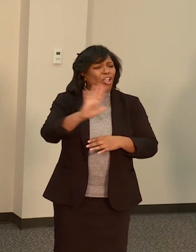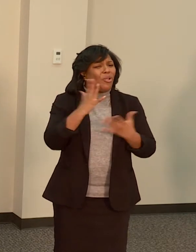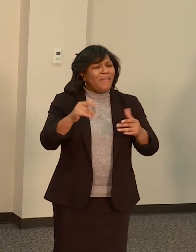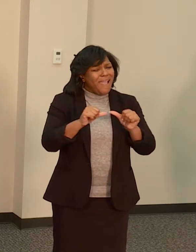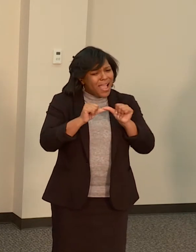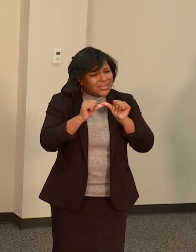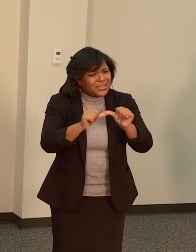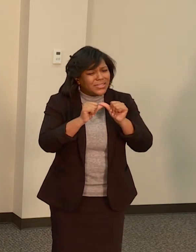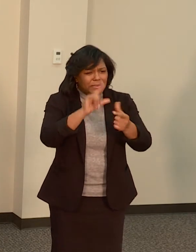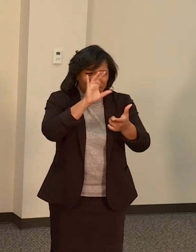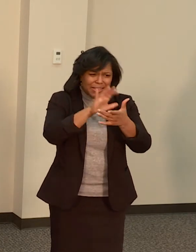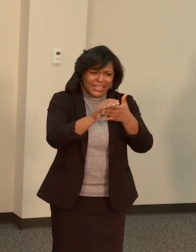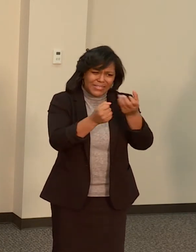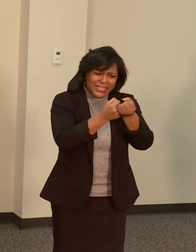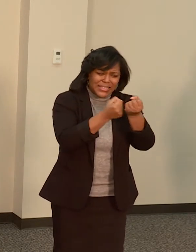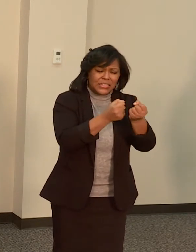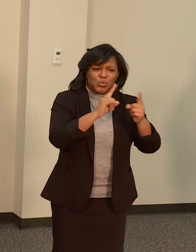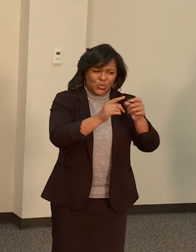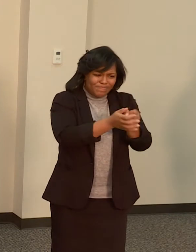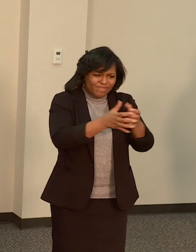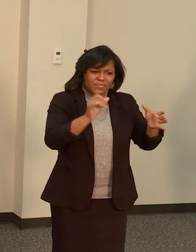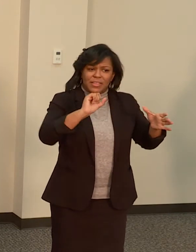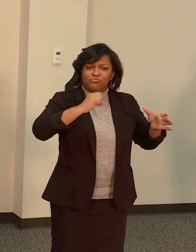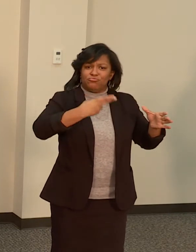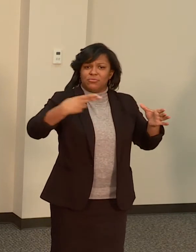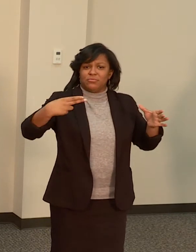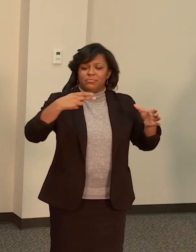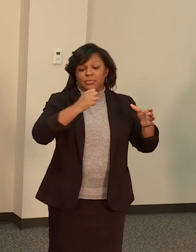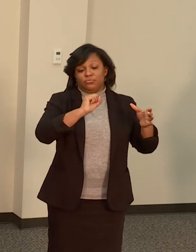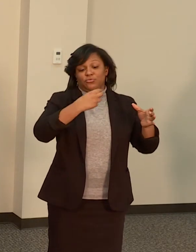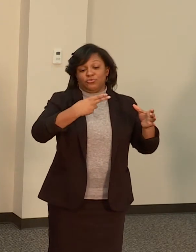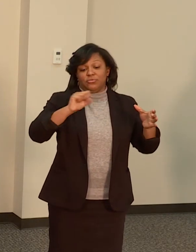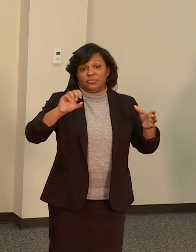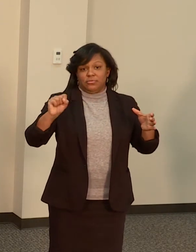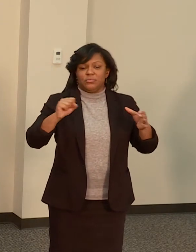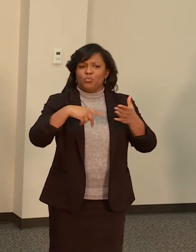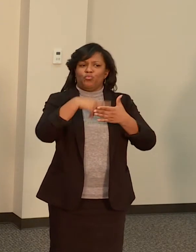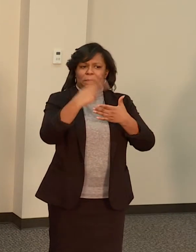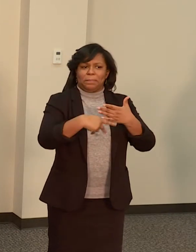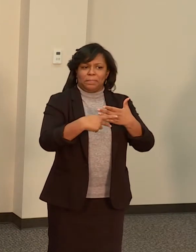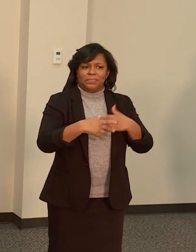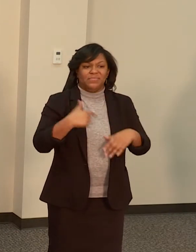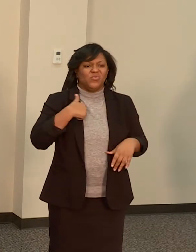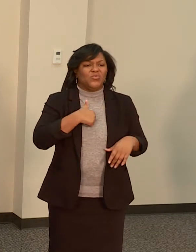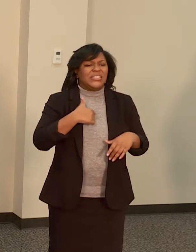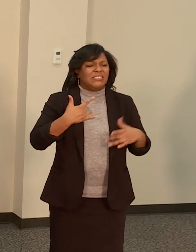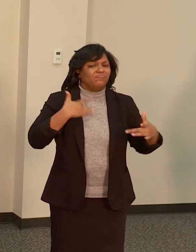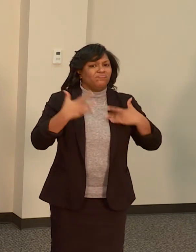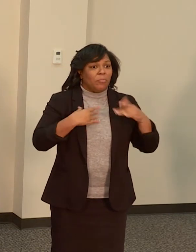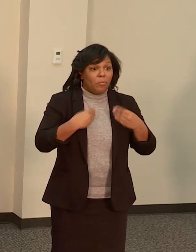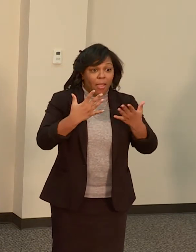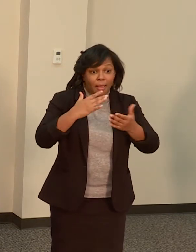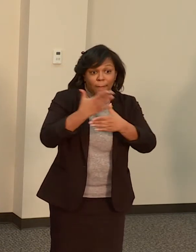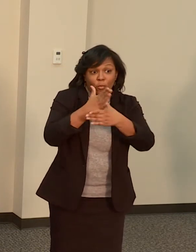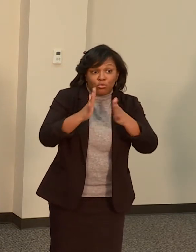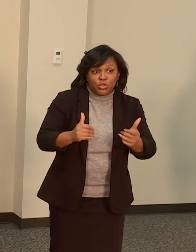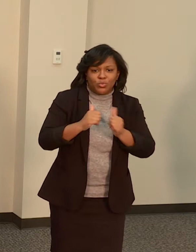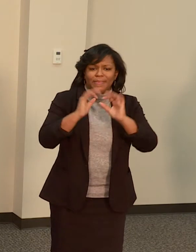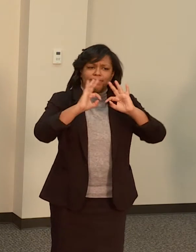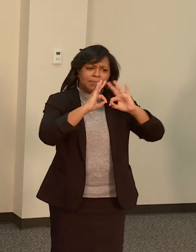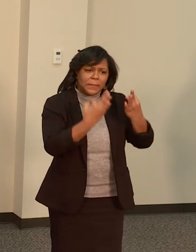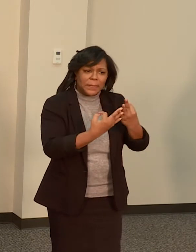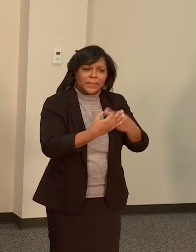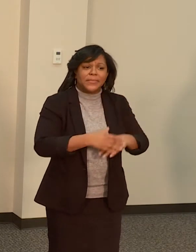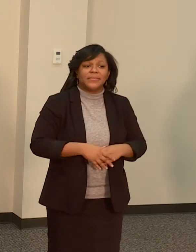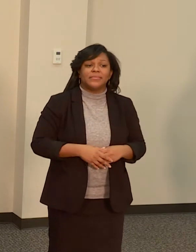We are very excited to continue our partnership in providing families the opportunity to connect